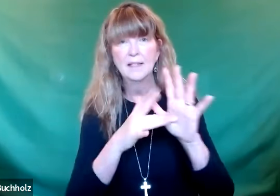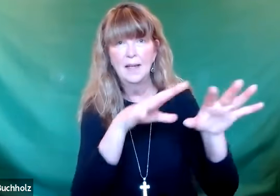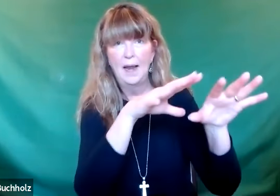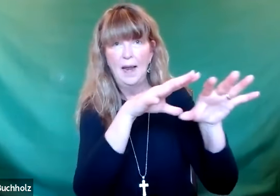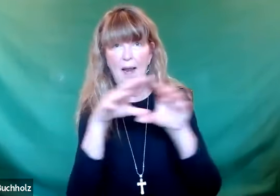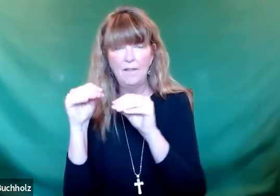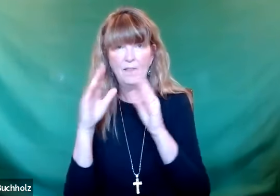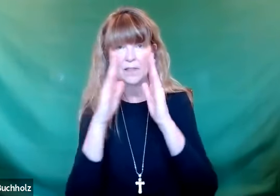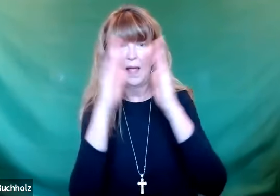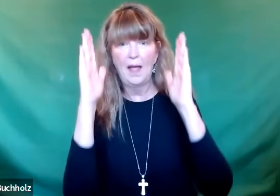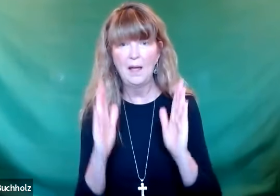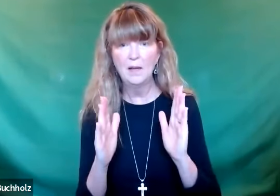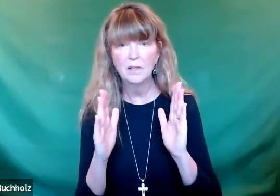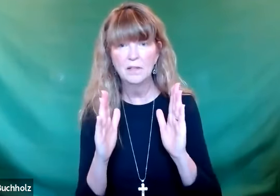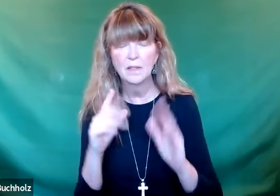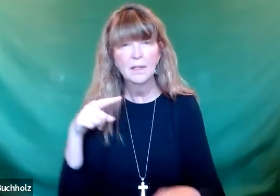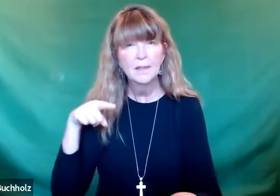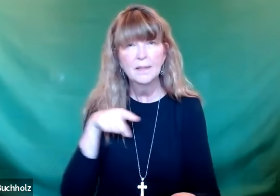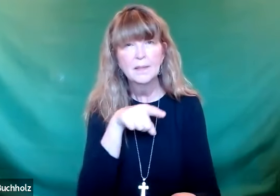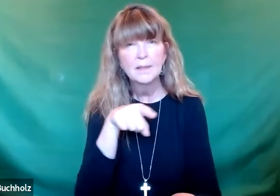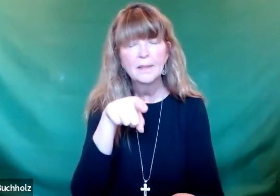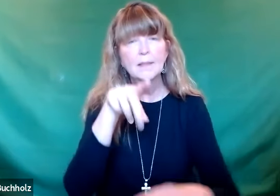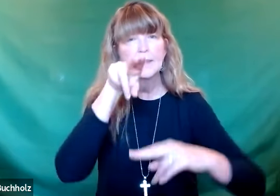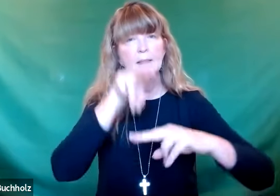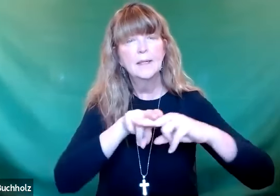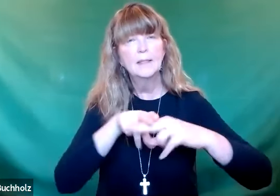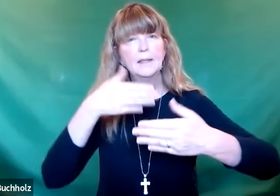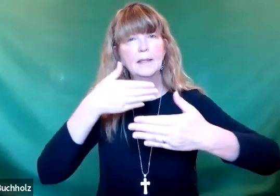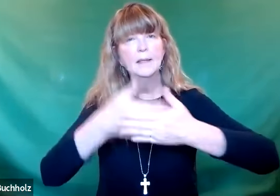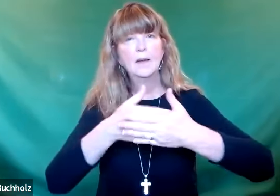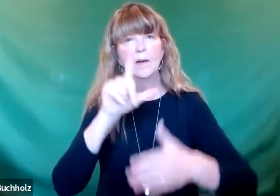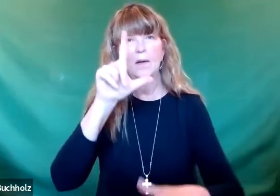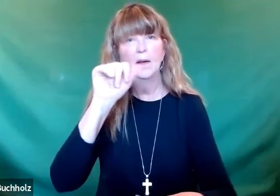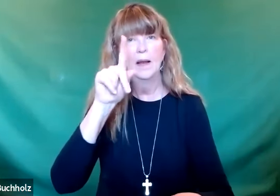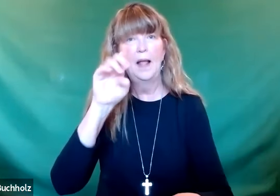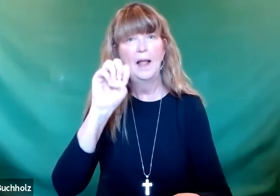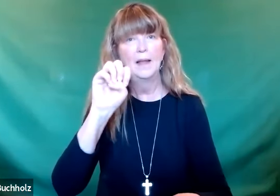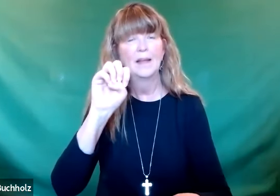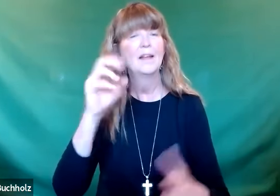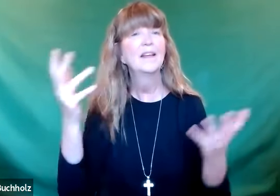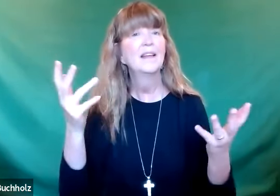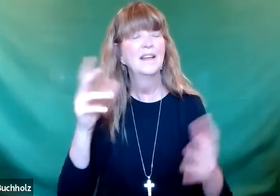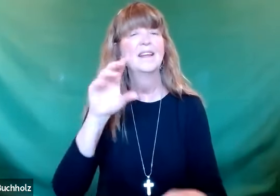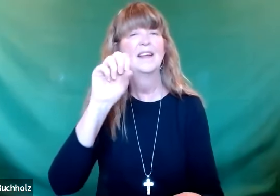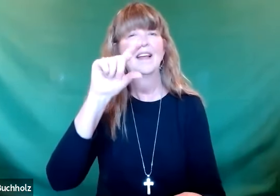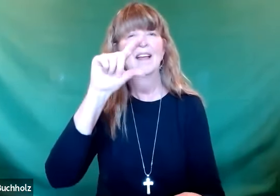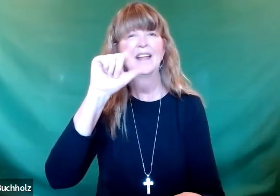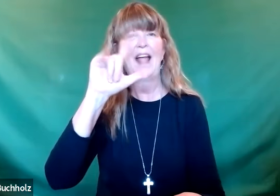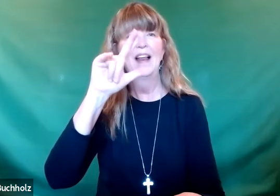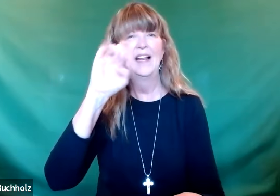same day Jesus left the house, or prior to this, it said that Jesus left the house and was sitting there next to